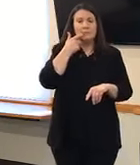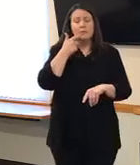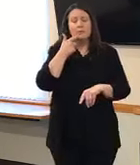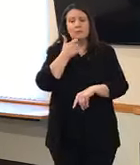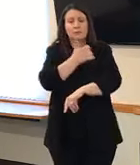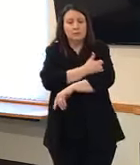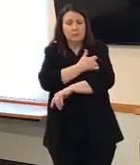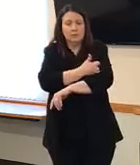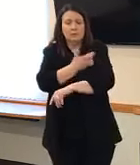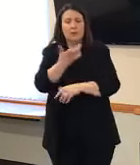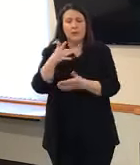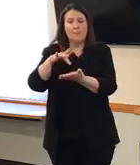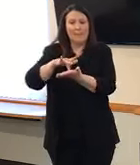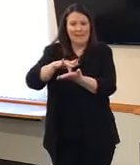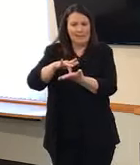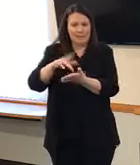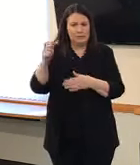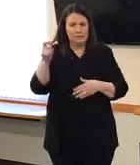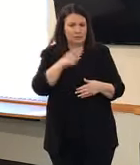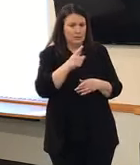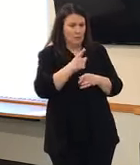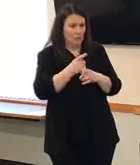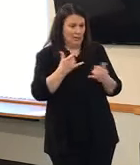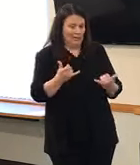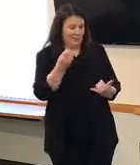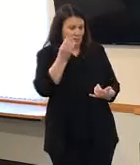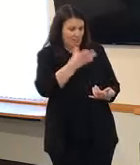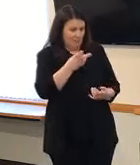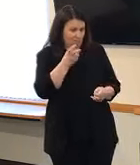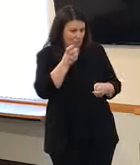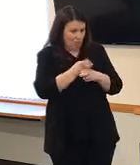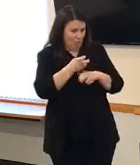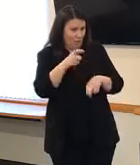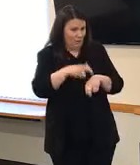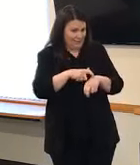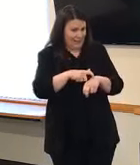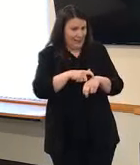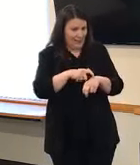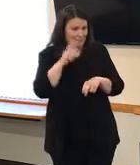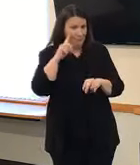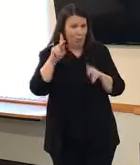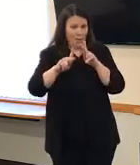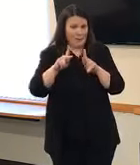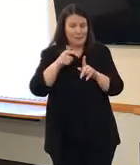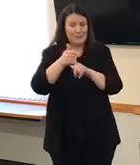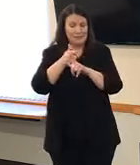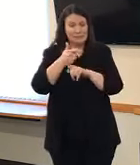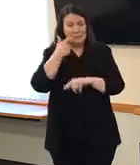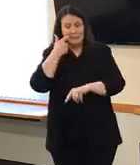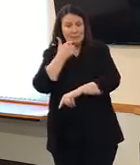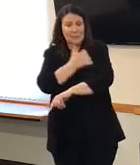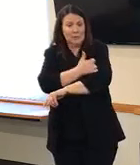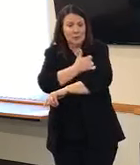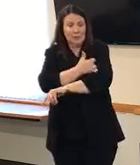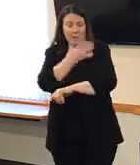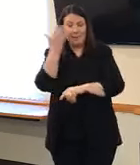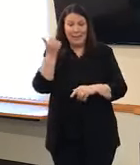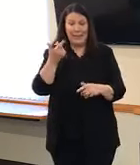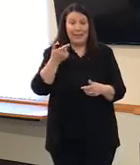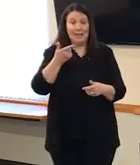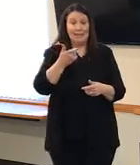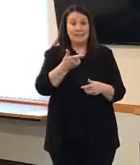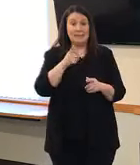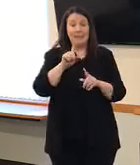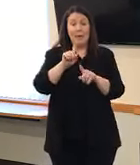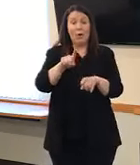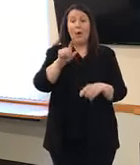nature. Obviously right now is a definitely a difficult time for people struggling with addiction since a lot of the things that they would access, know, things